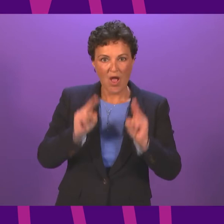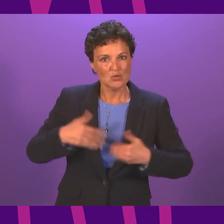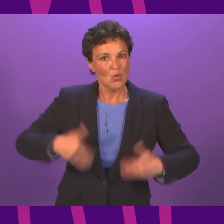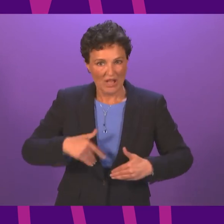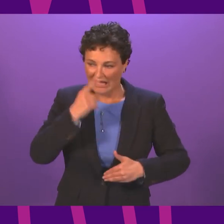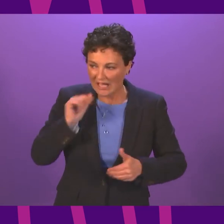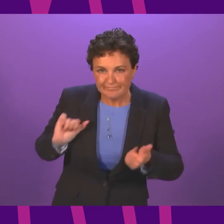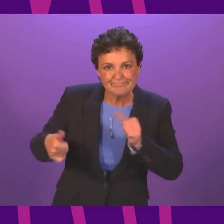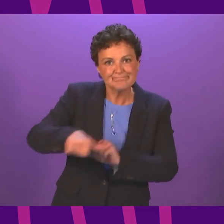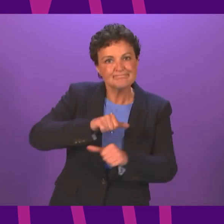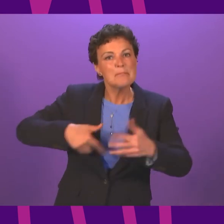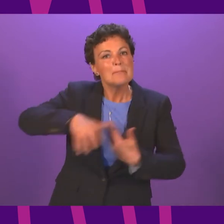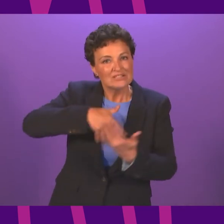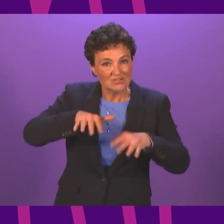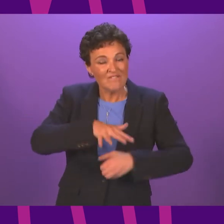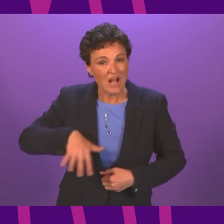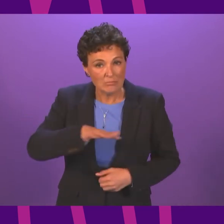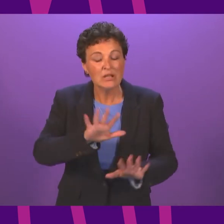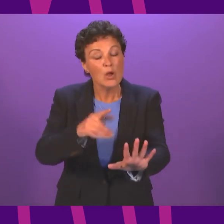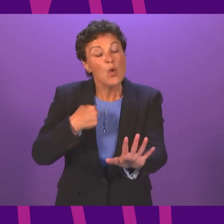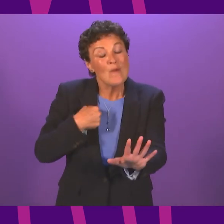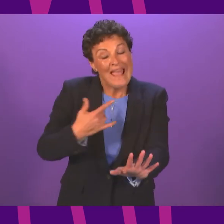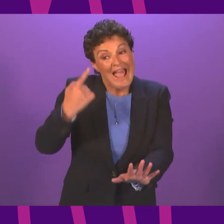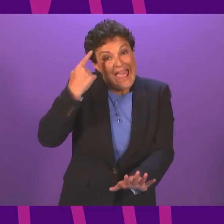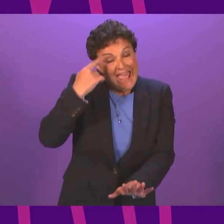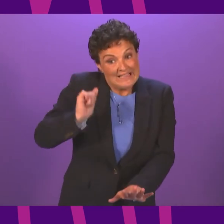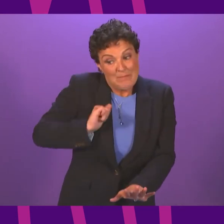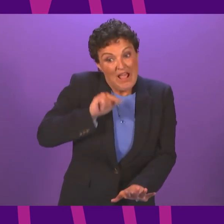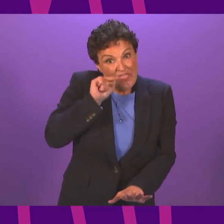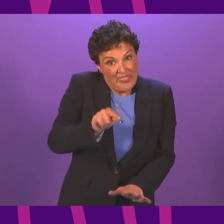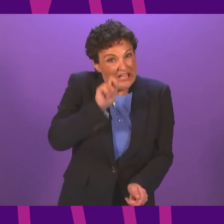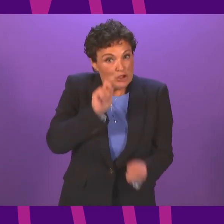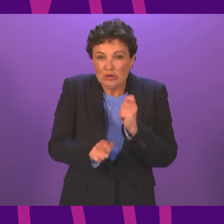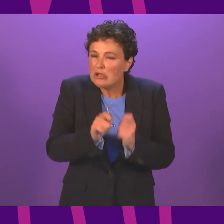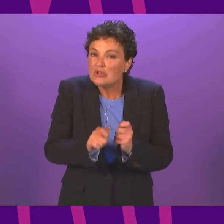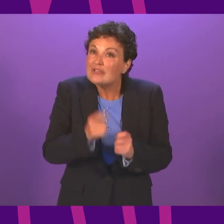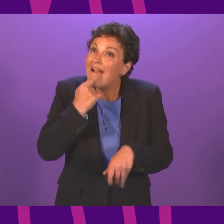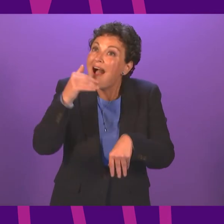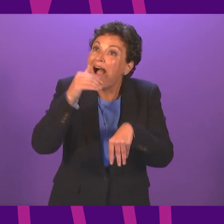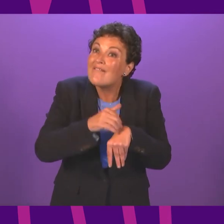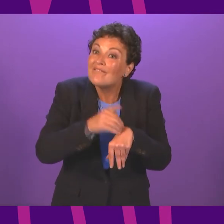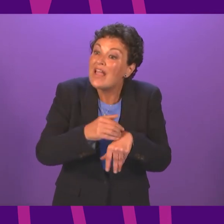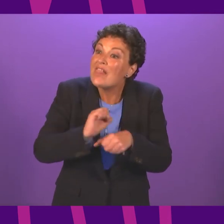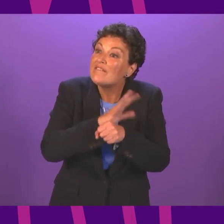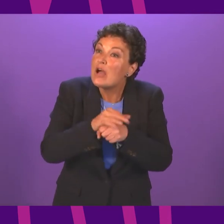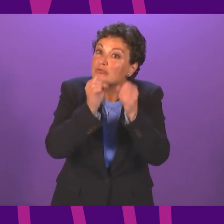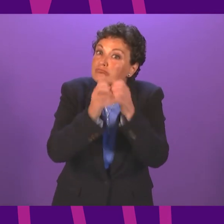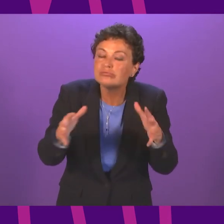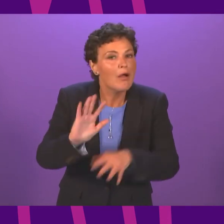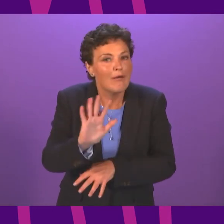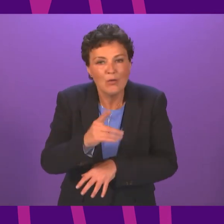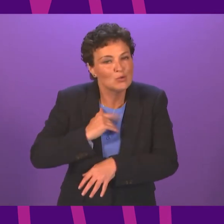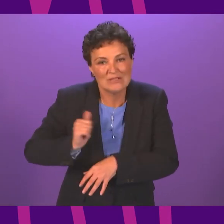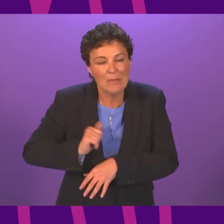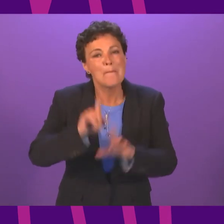We expect these changes to have a relatively minor impact on transmission. They are relatively minor changes, but I hope they will make some difference